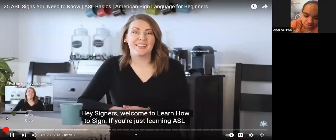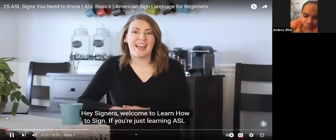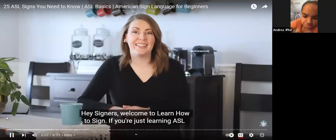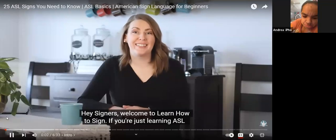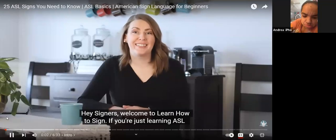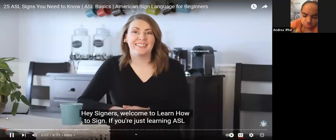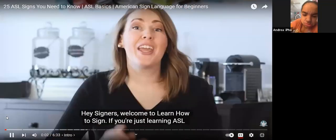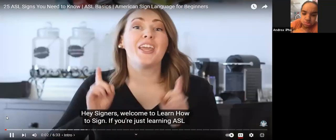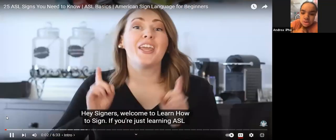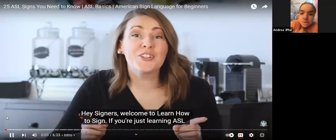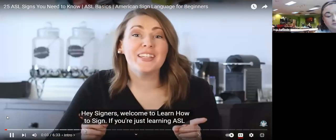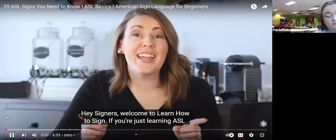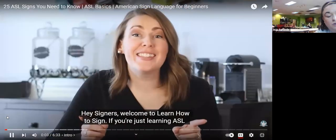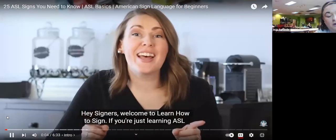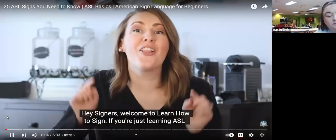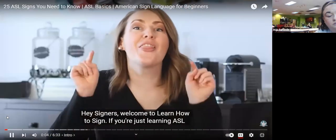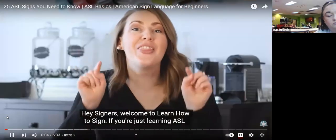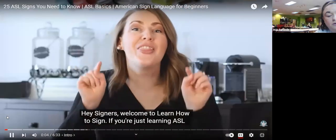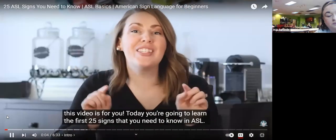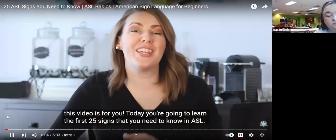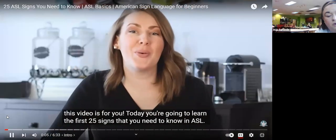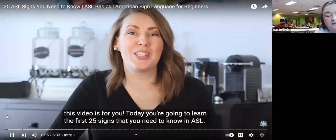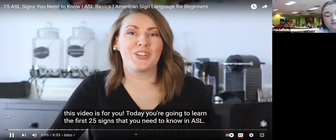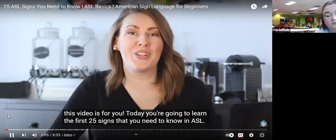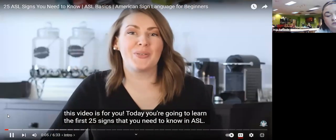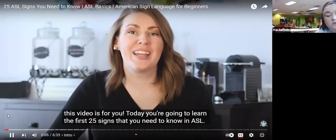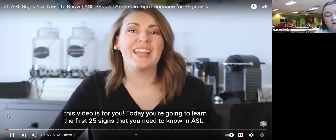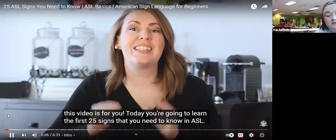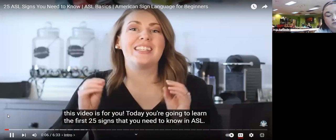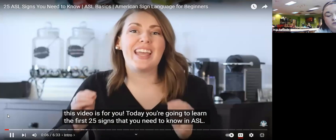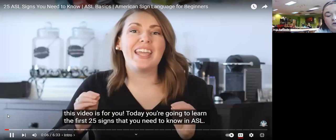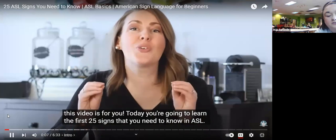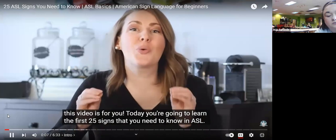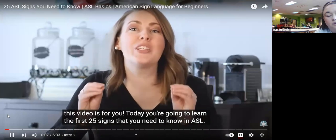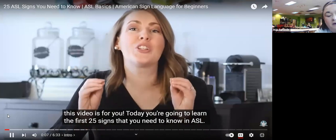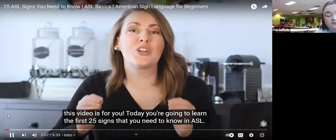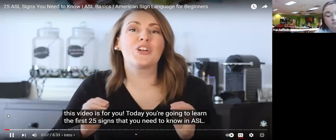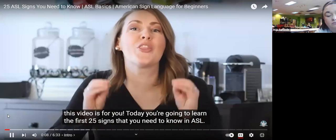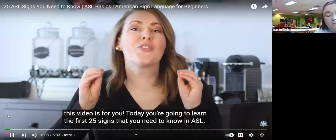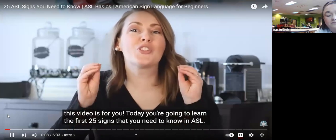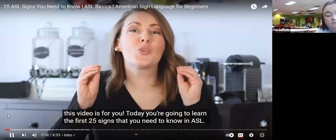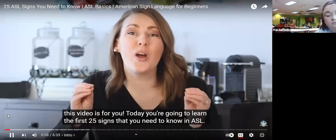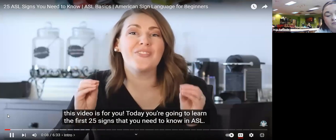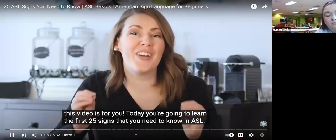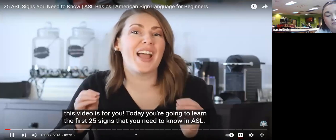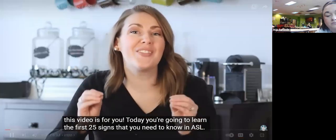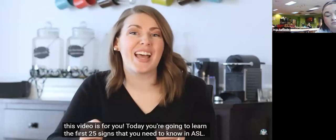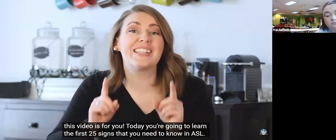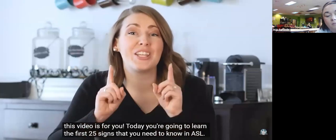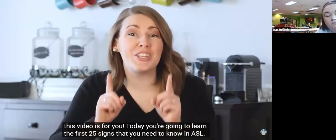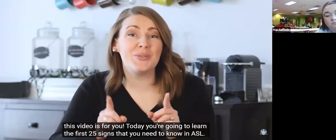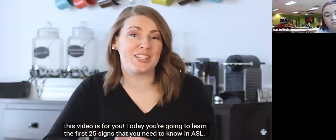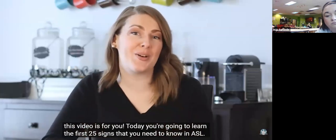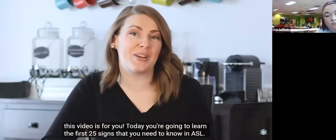to learn how to sign if you're just learning asl this video is for you today you're going to learn the first 25